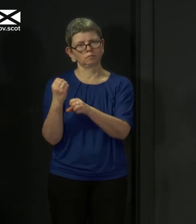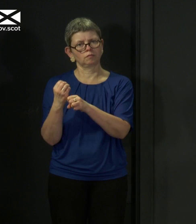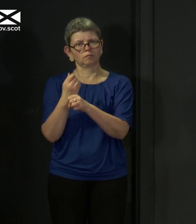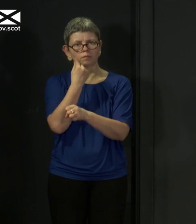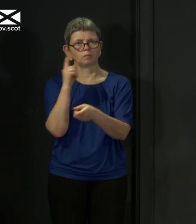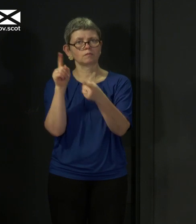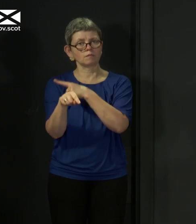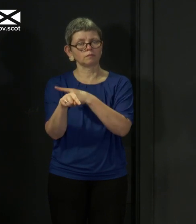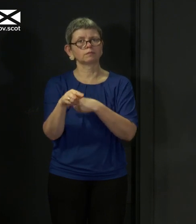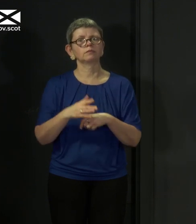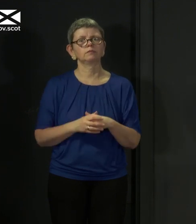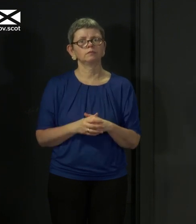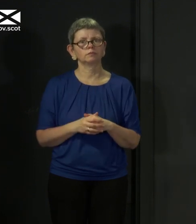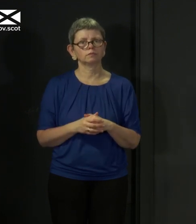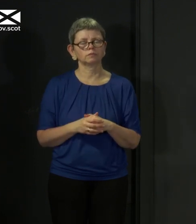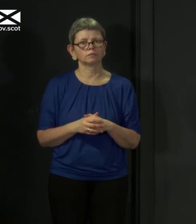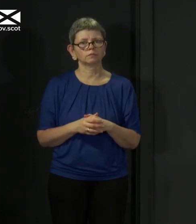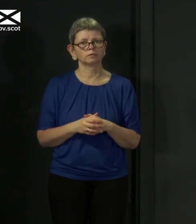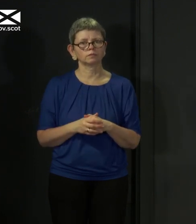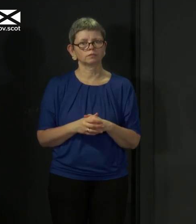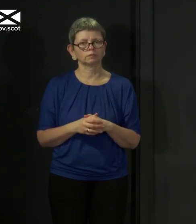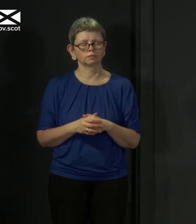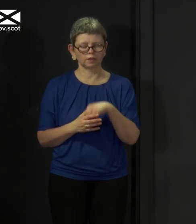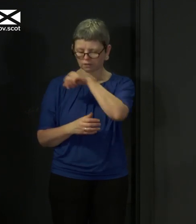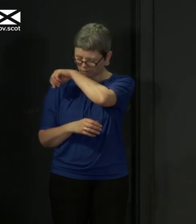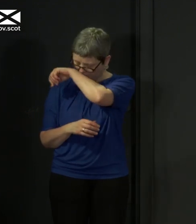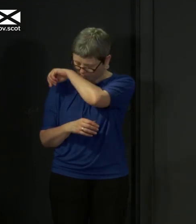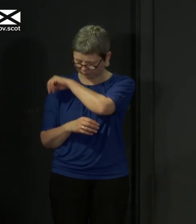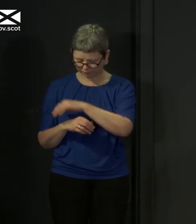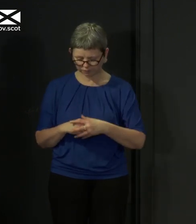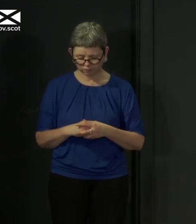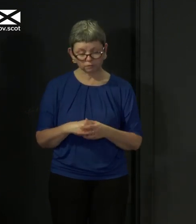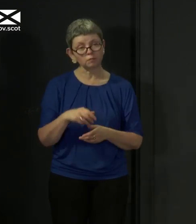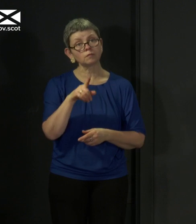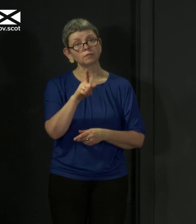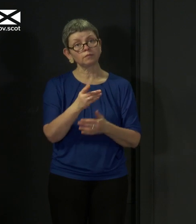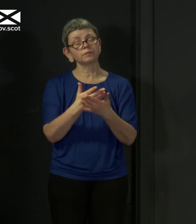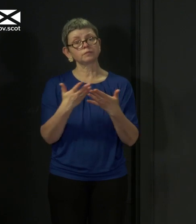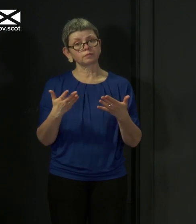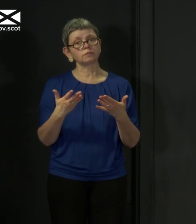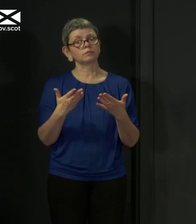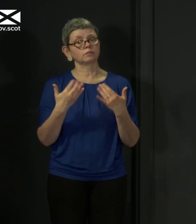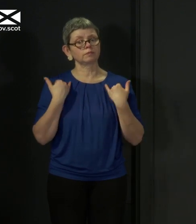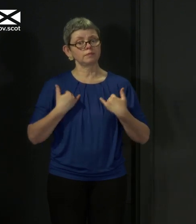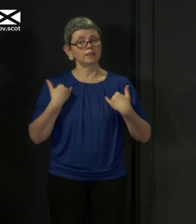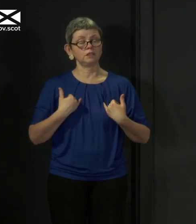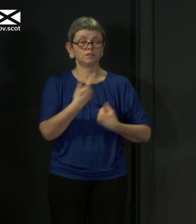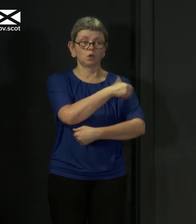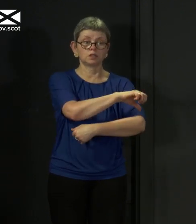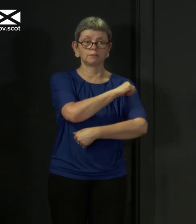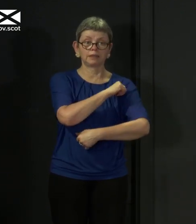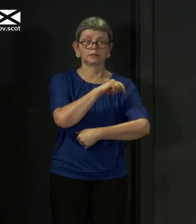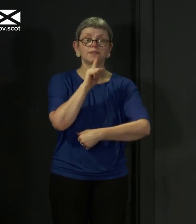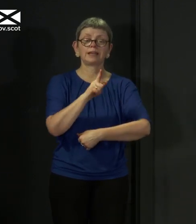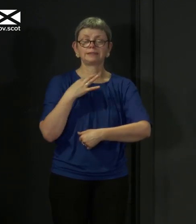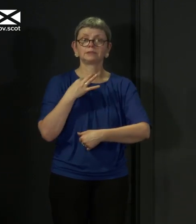decisions, not just in relation to coronavirus, but on any illness as to whether somebody needs hospital treatment is a clinical